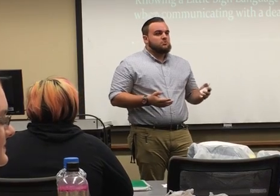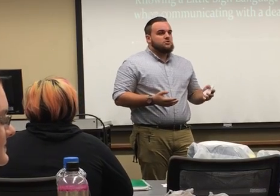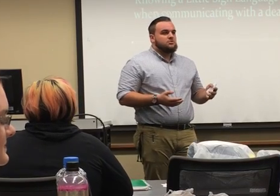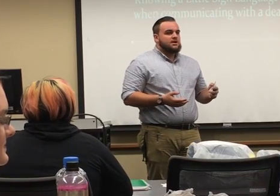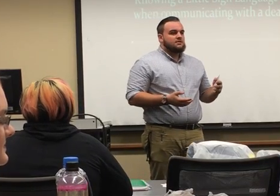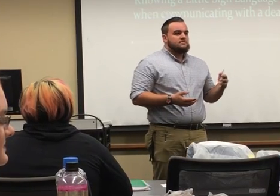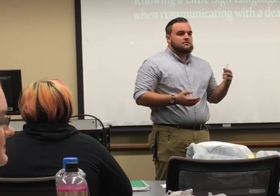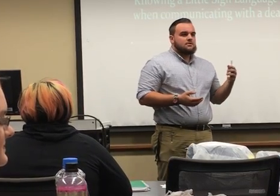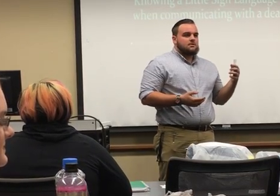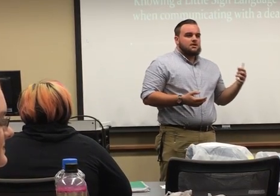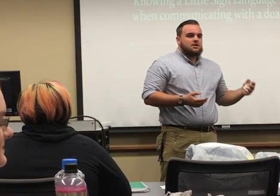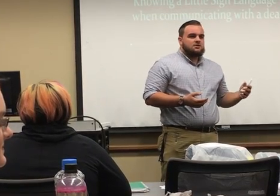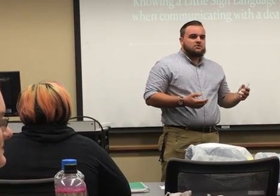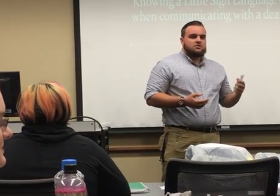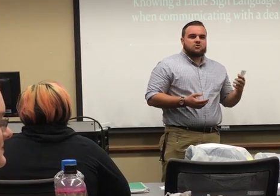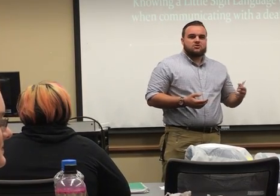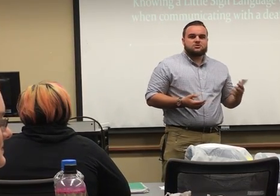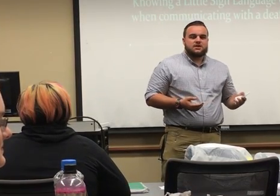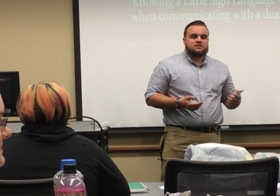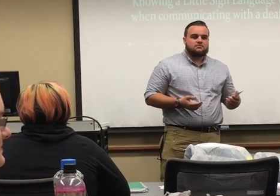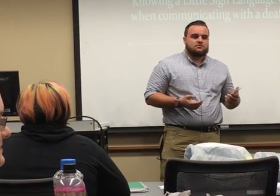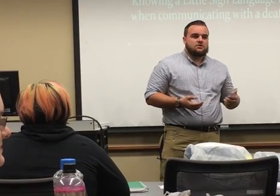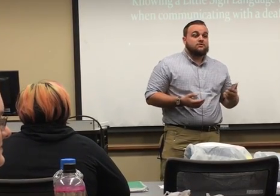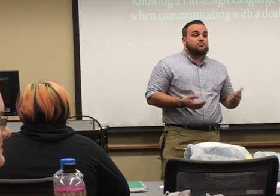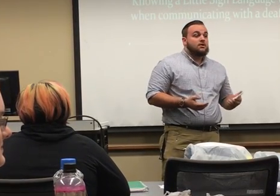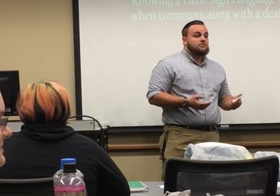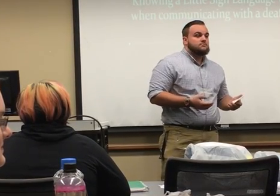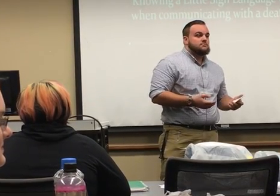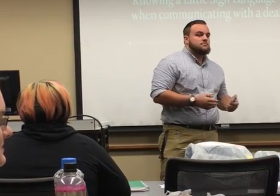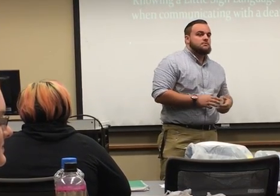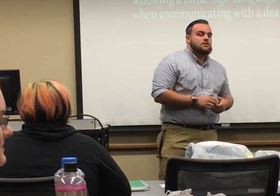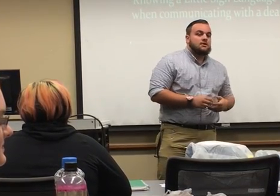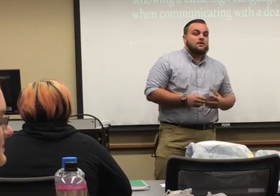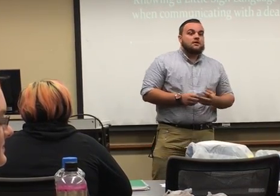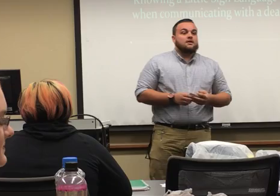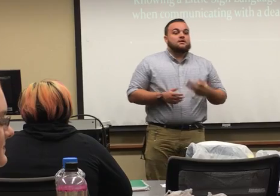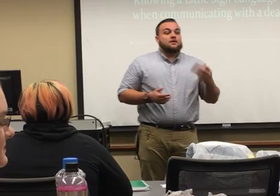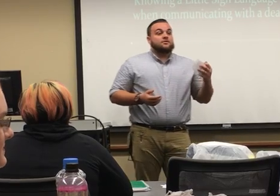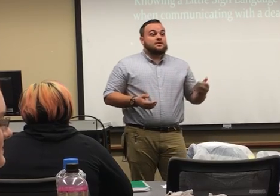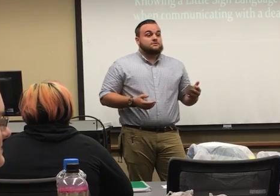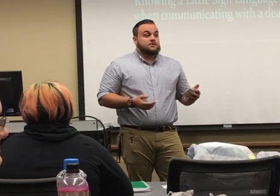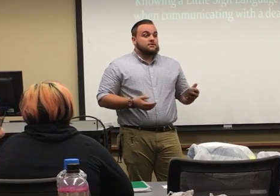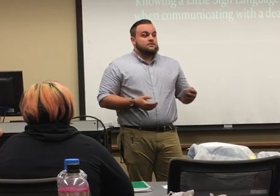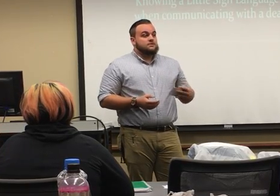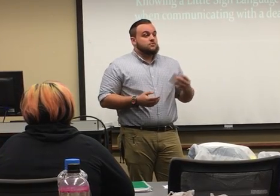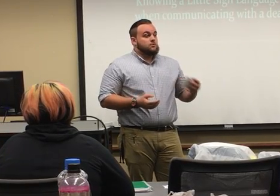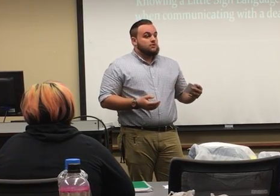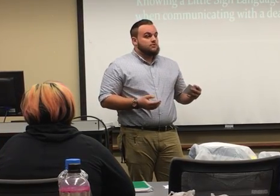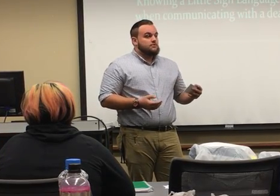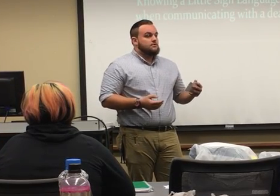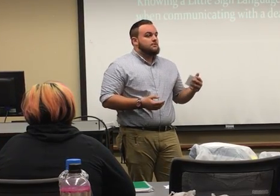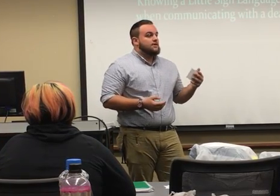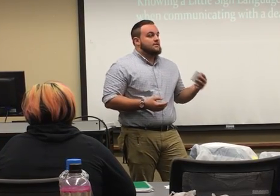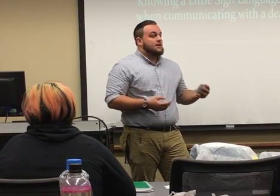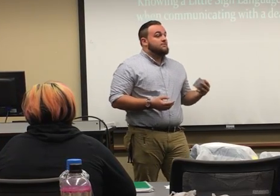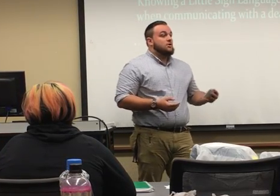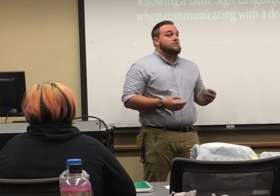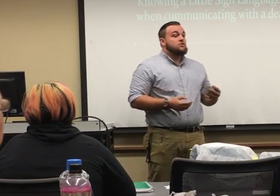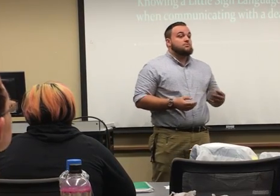only one who can't hear them or understand them. You're having a problem. Now this right here is the world that deaf and hard of hearing